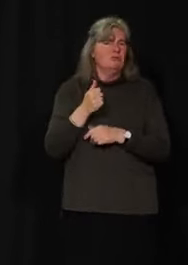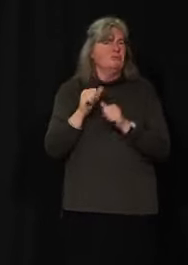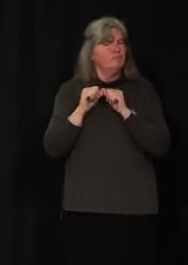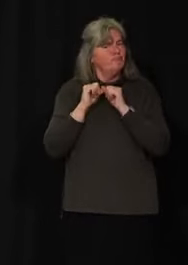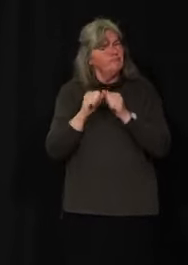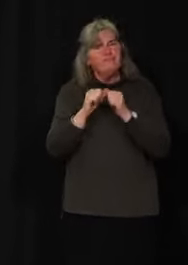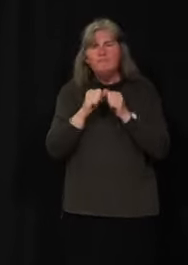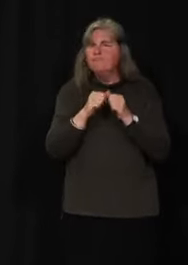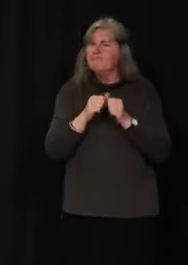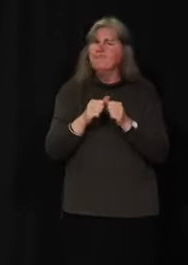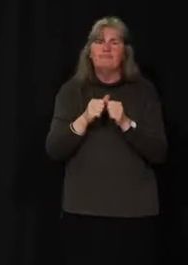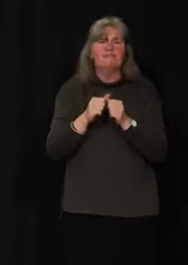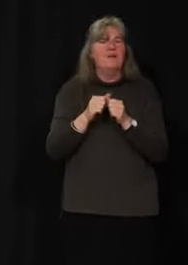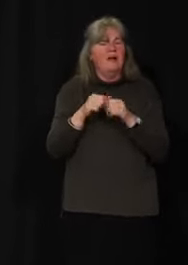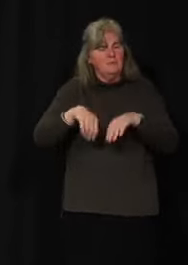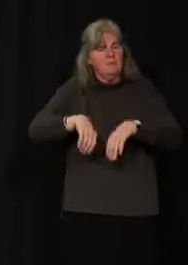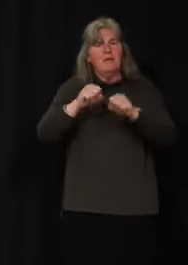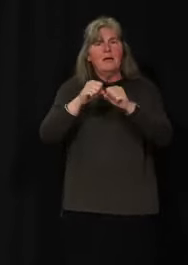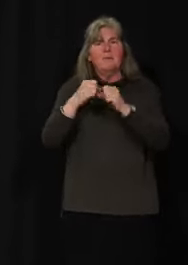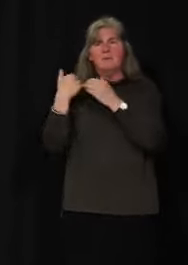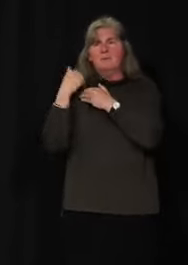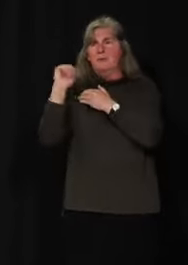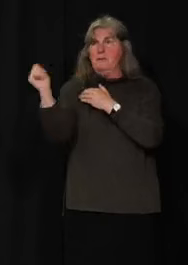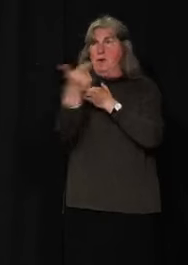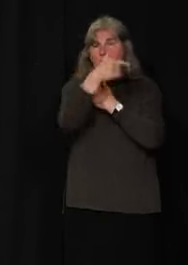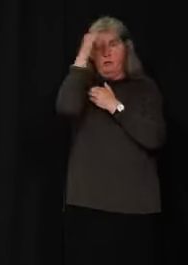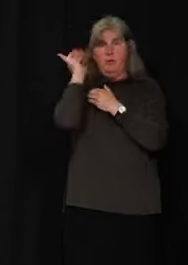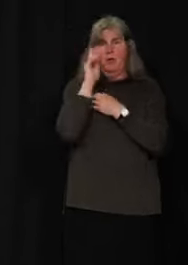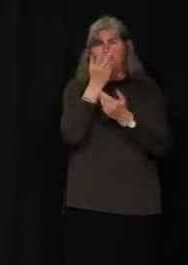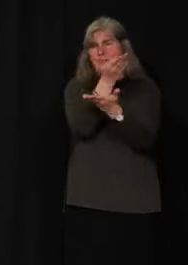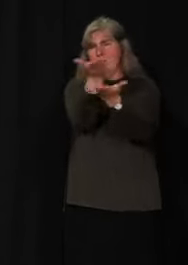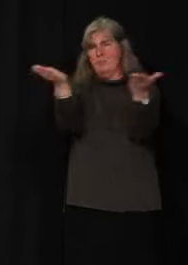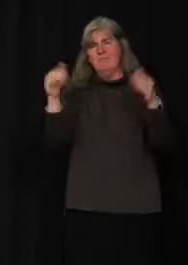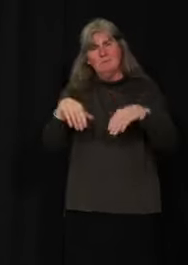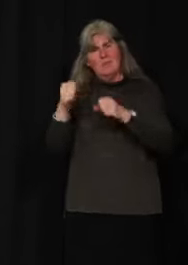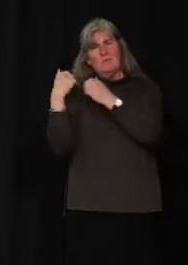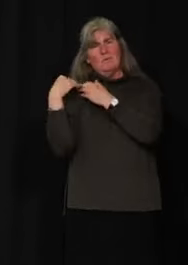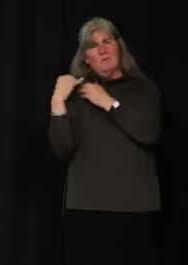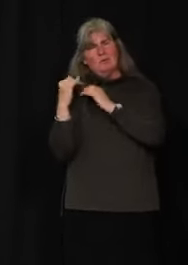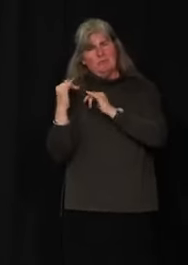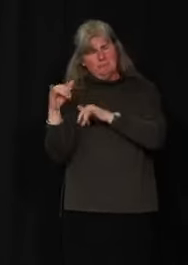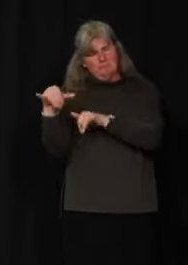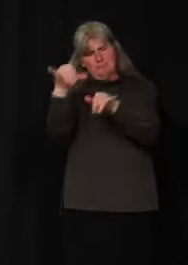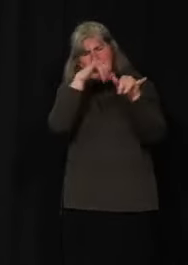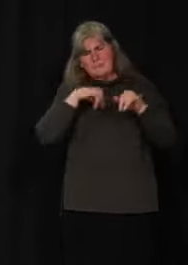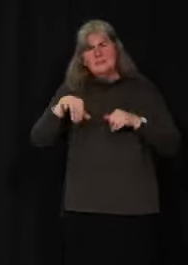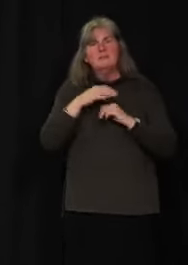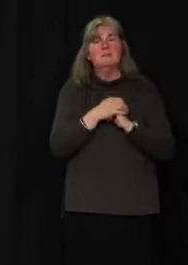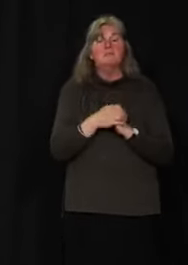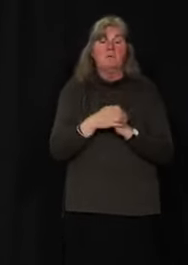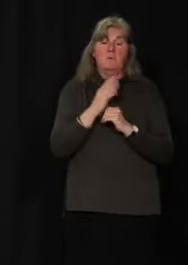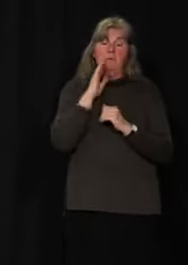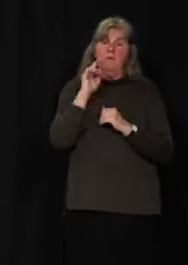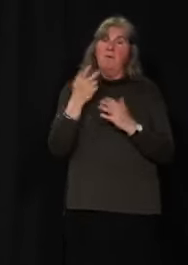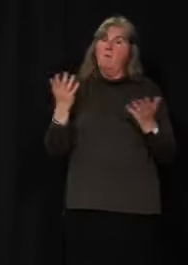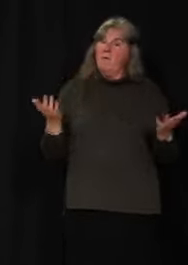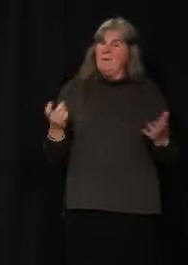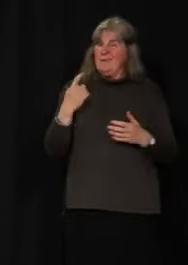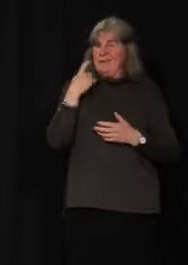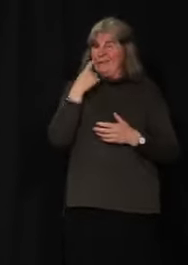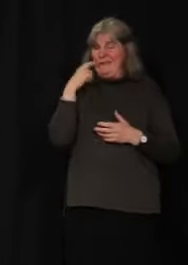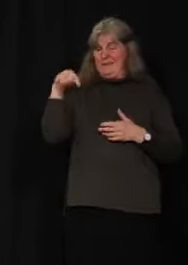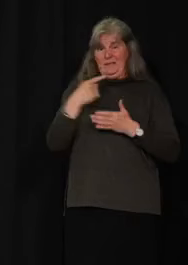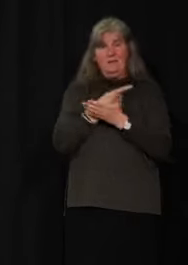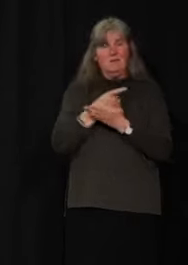diligence falls to each and every one of us as Yukoners. We saw this week how dangerous it